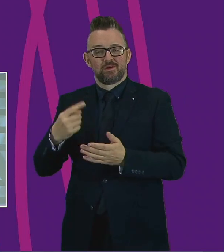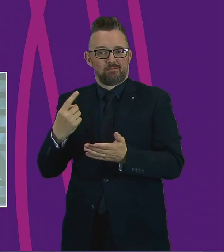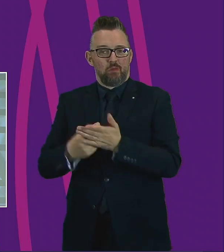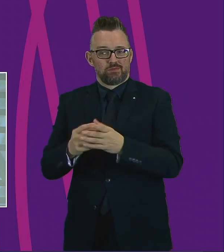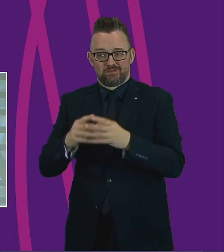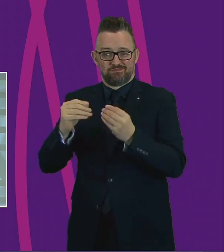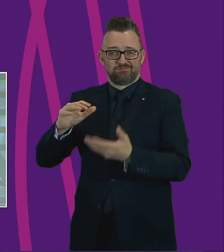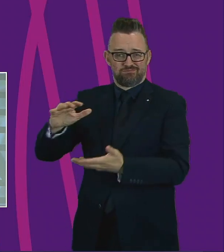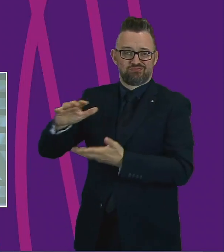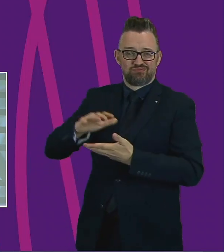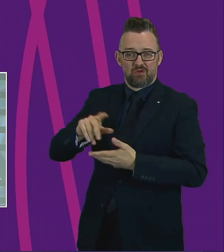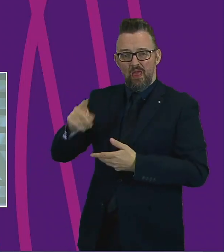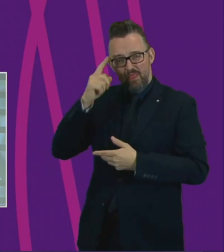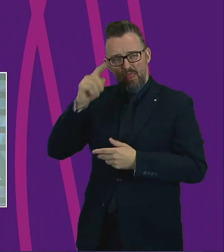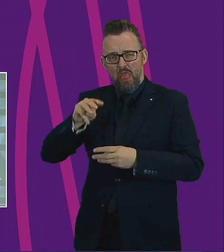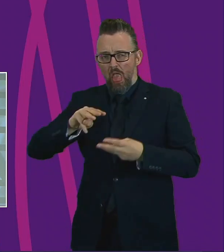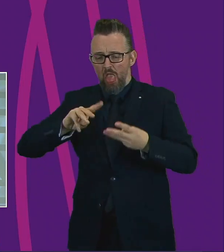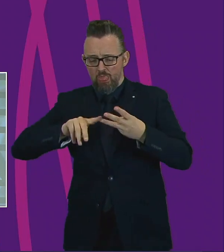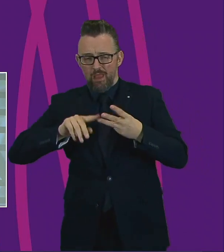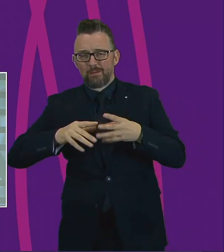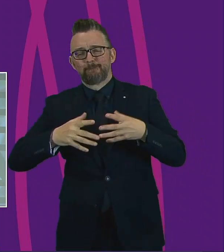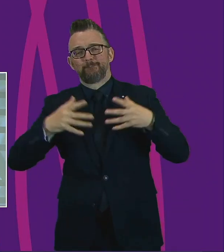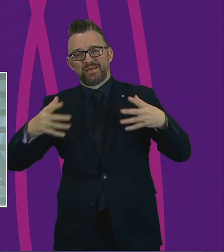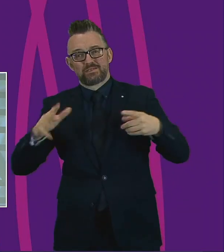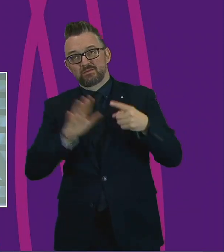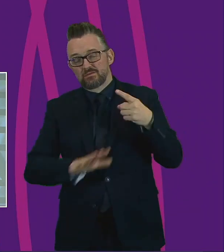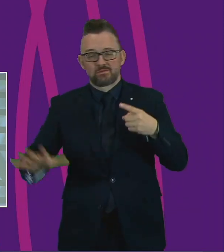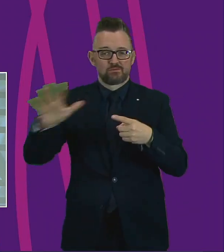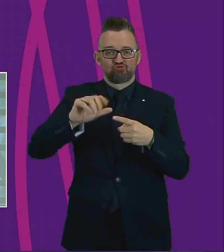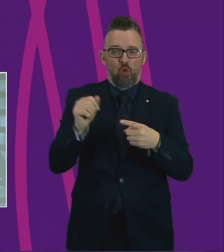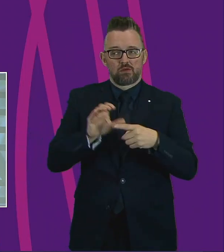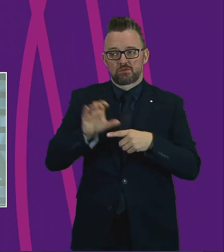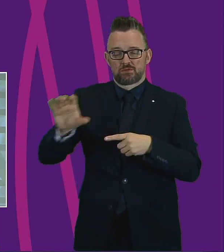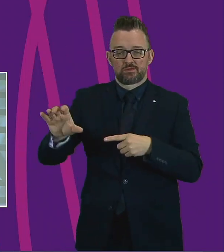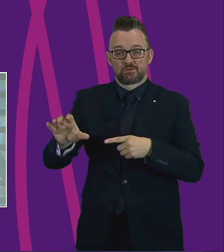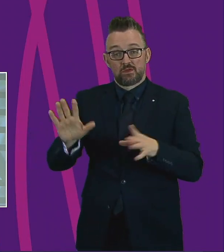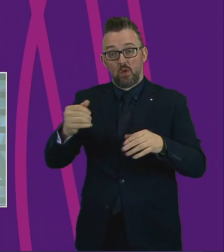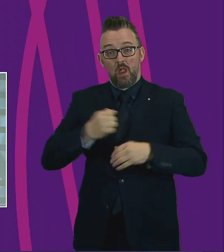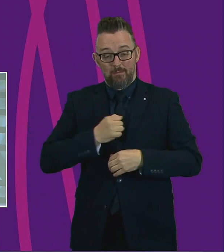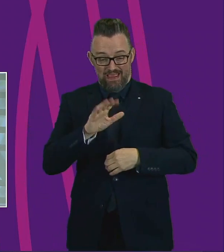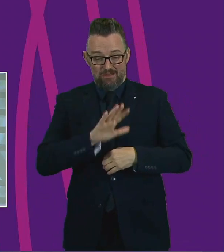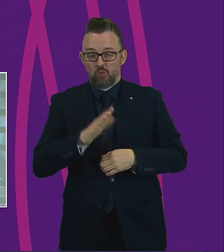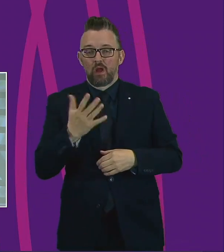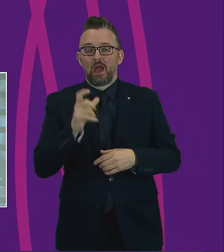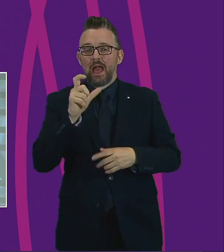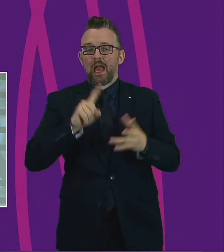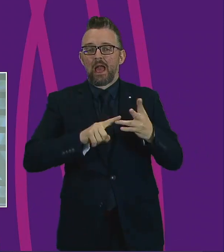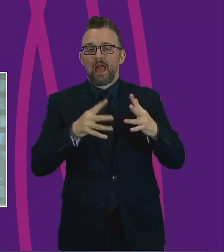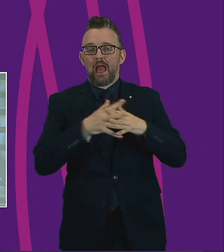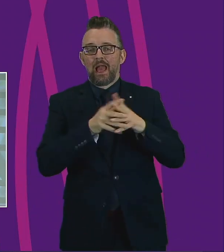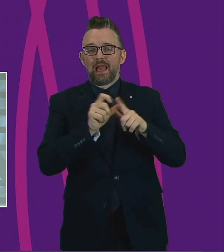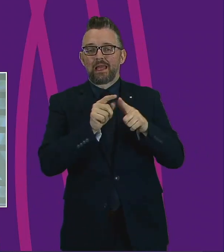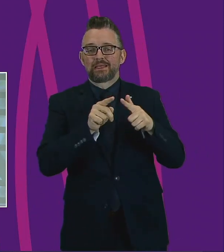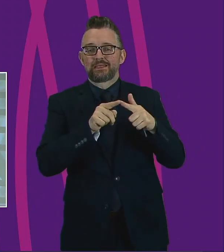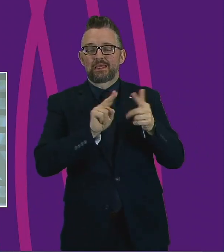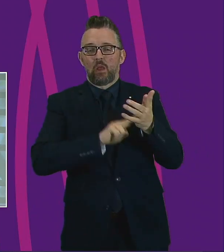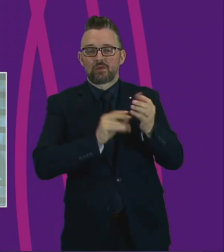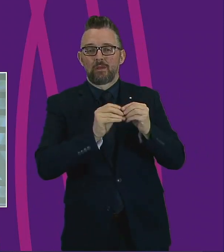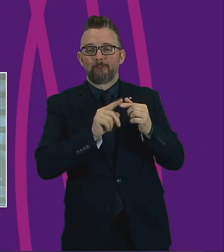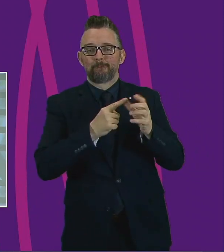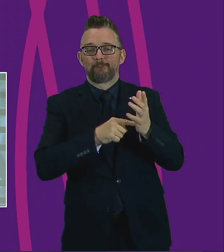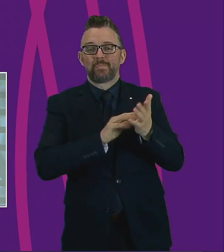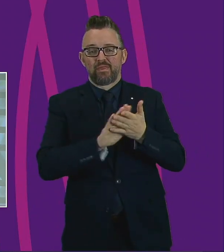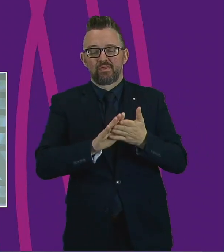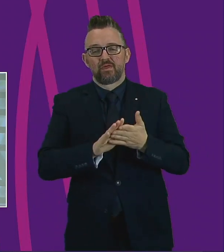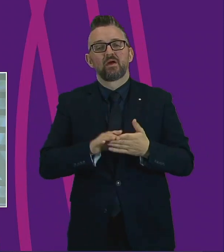I think represents the third largest sum across Scotland. And in my constituency of Cowdenbeath, I know that Fife Voluntary Action has played a